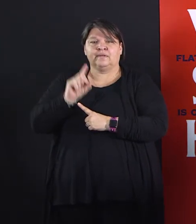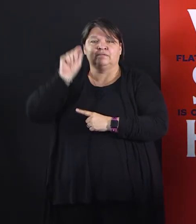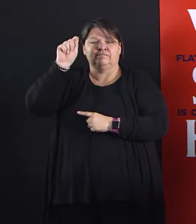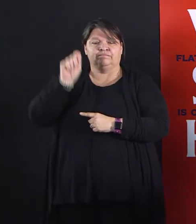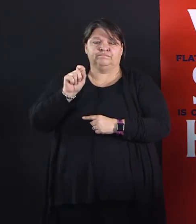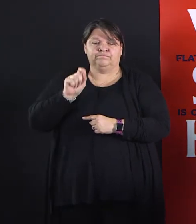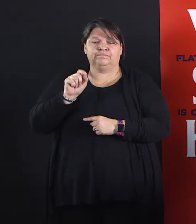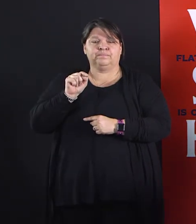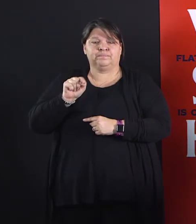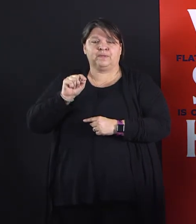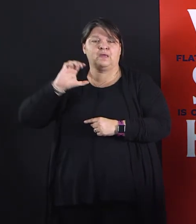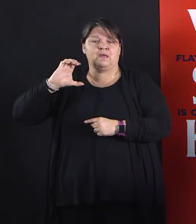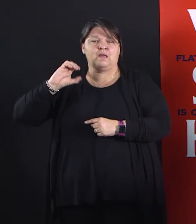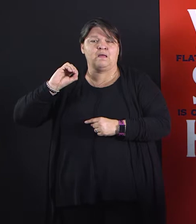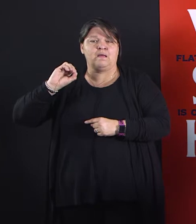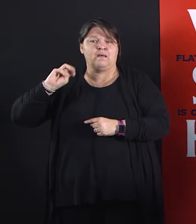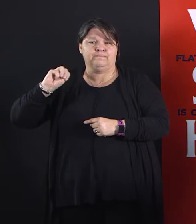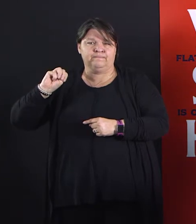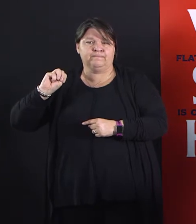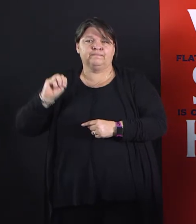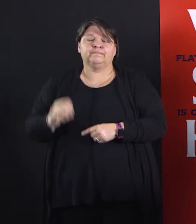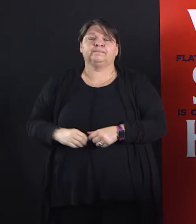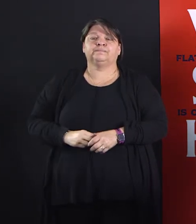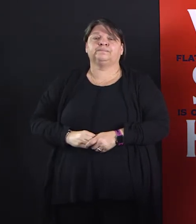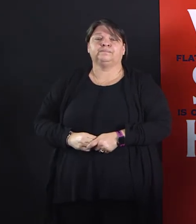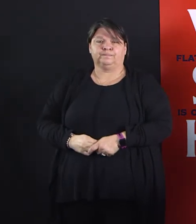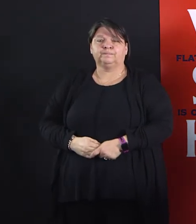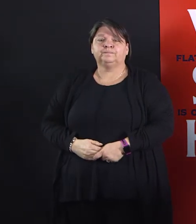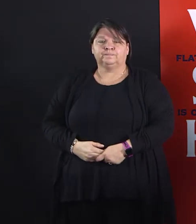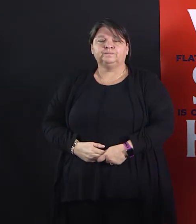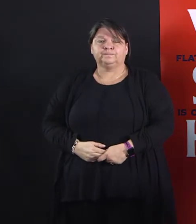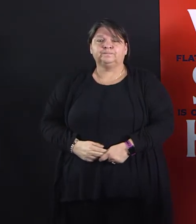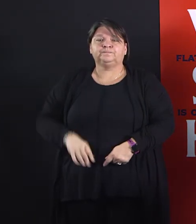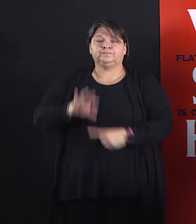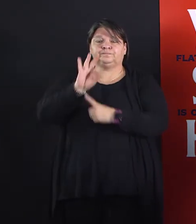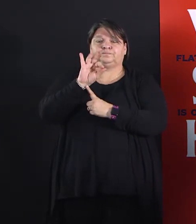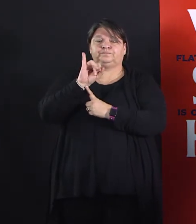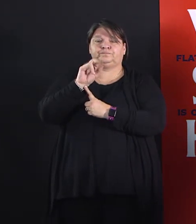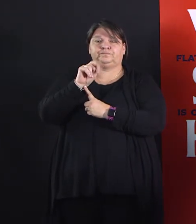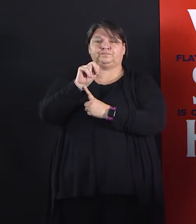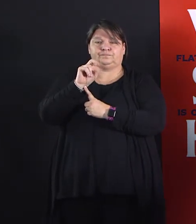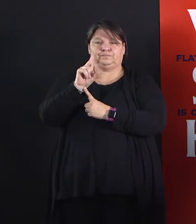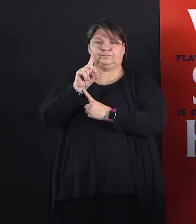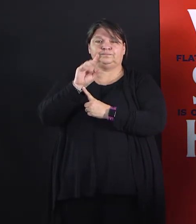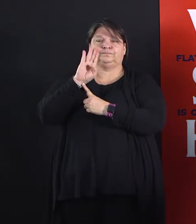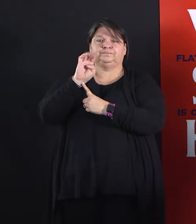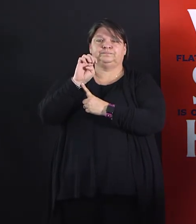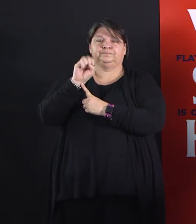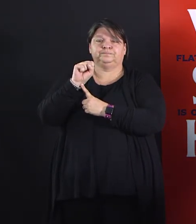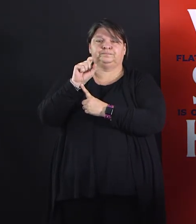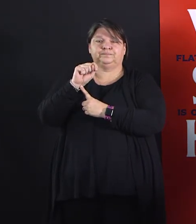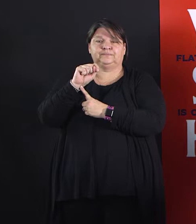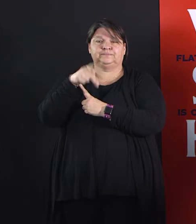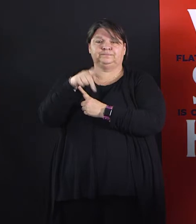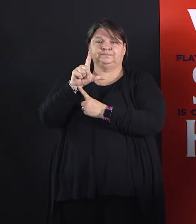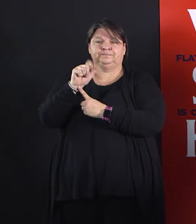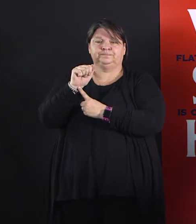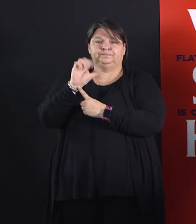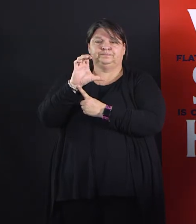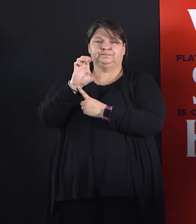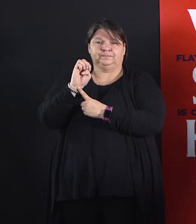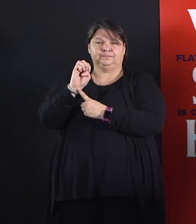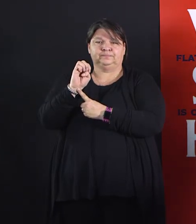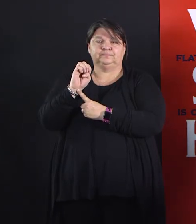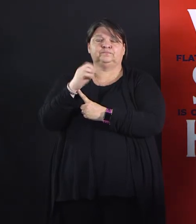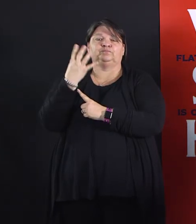.com. Again, find.bestplace4kids.com. And